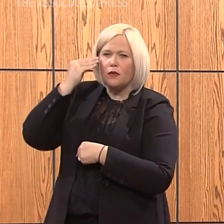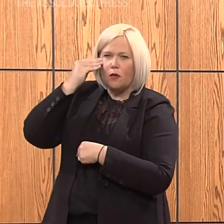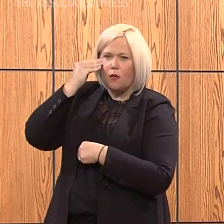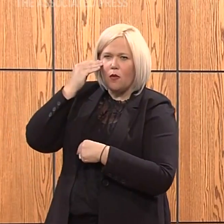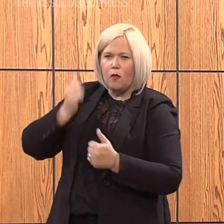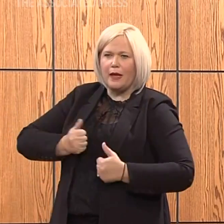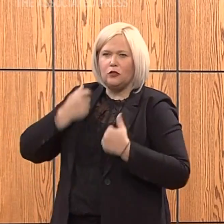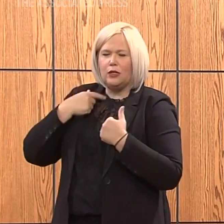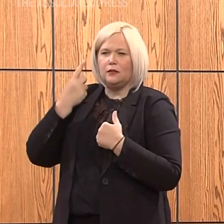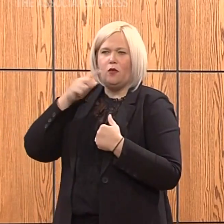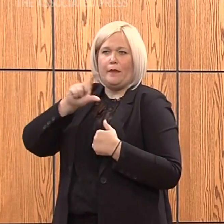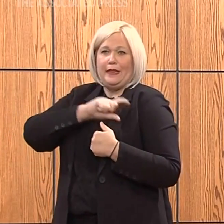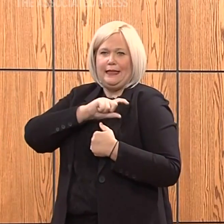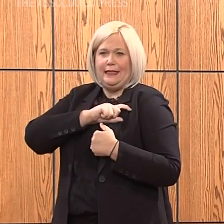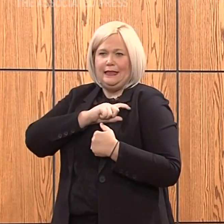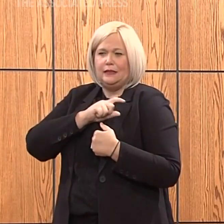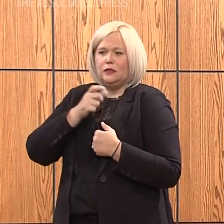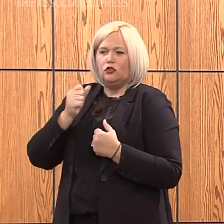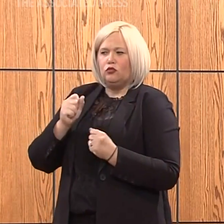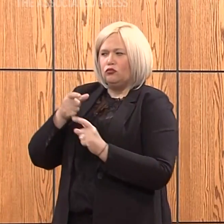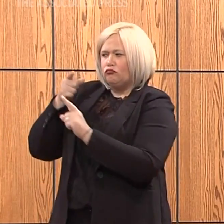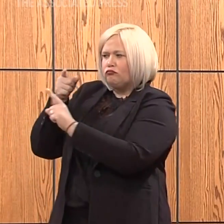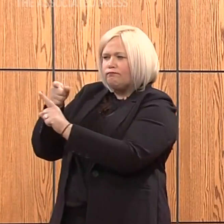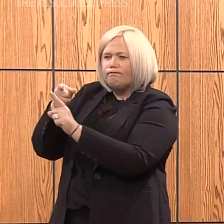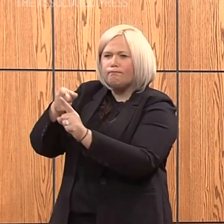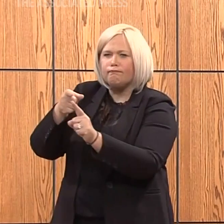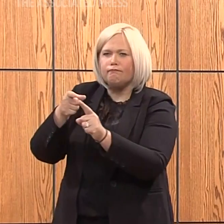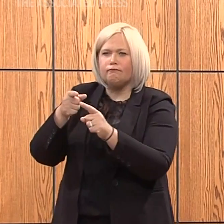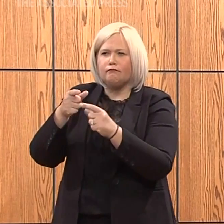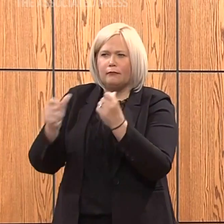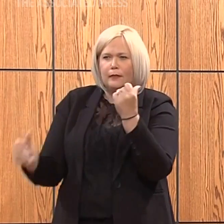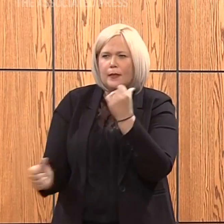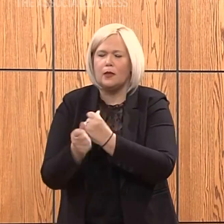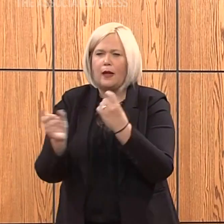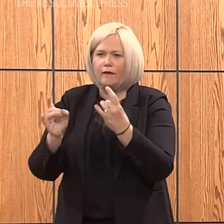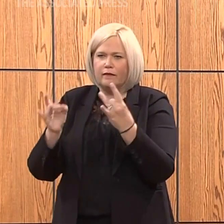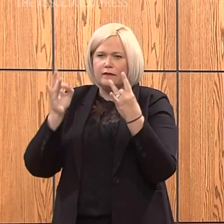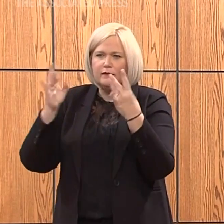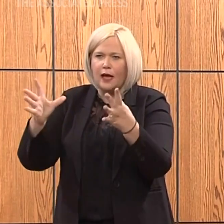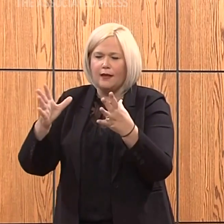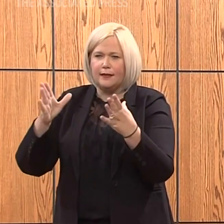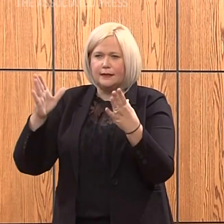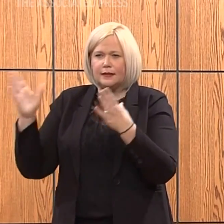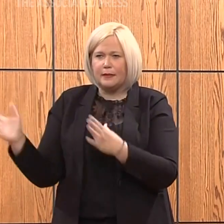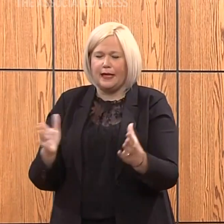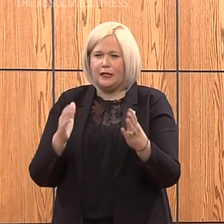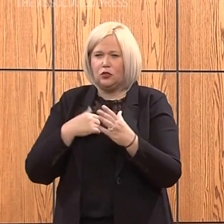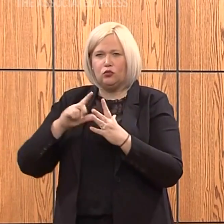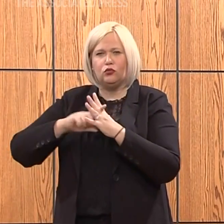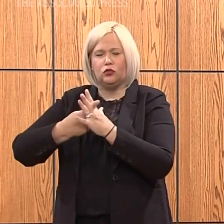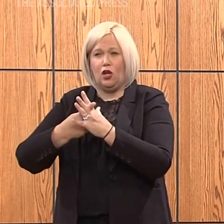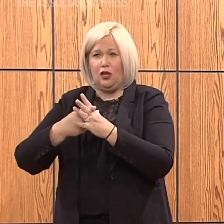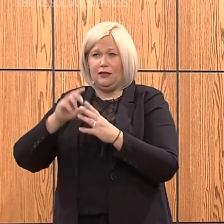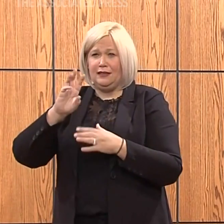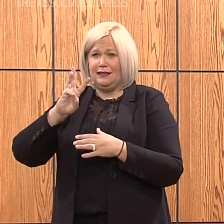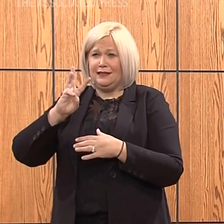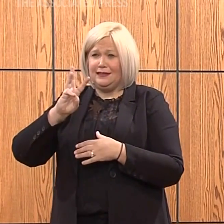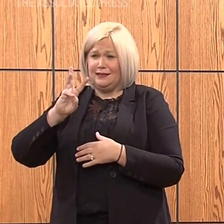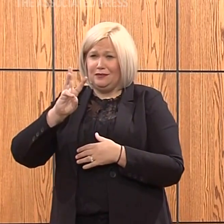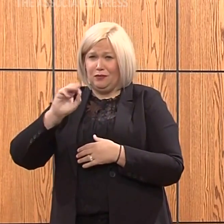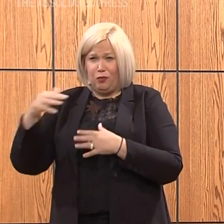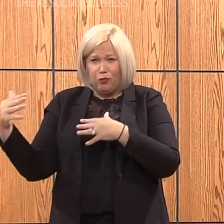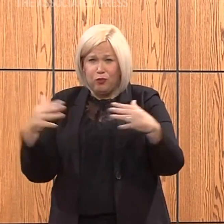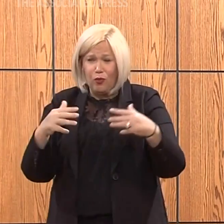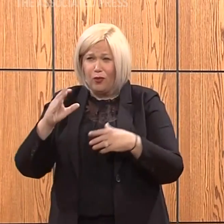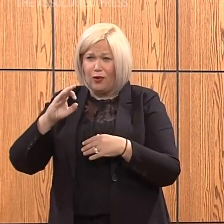enforcement officers in order to target them, made threats of violence intended to instigate a civil war, and